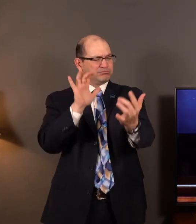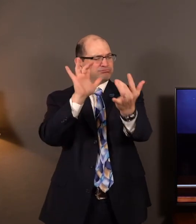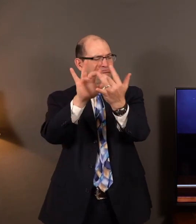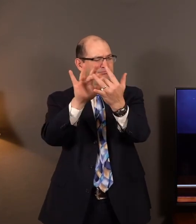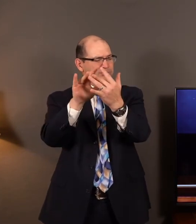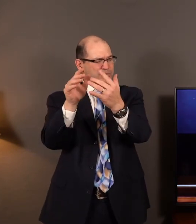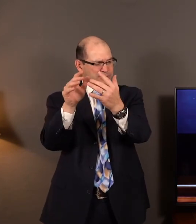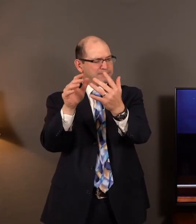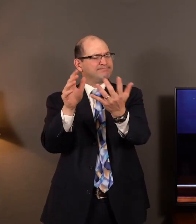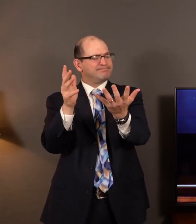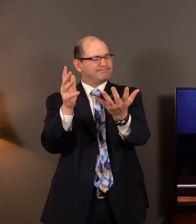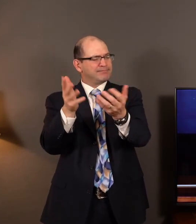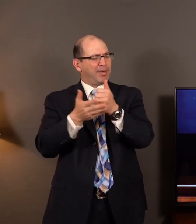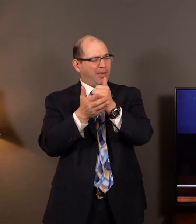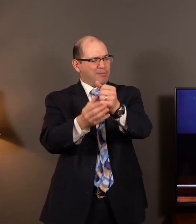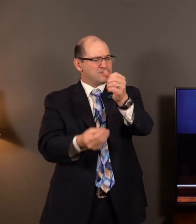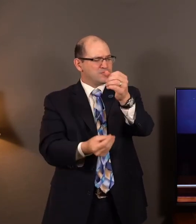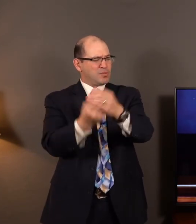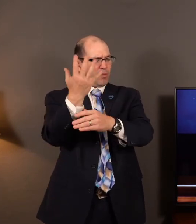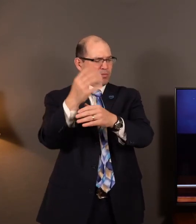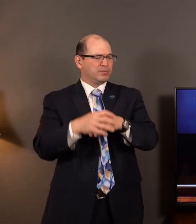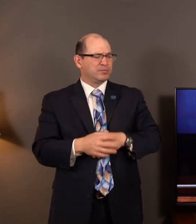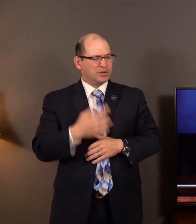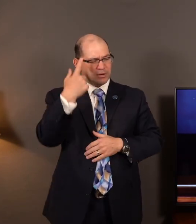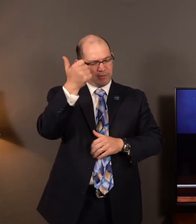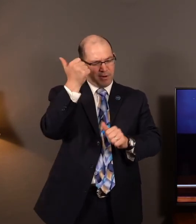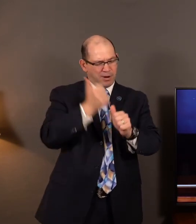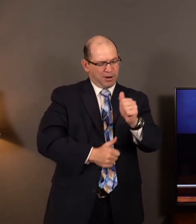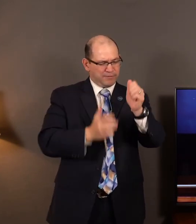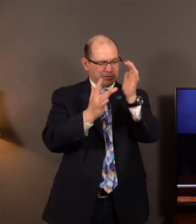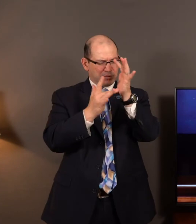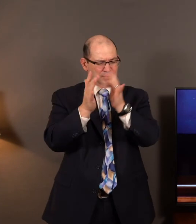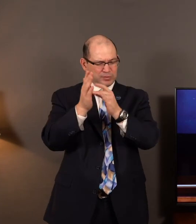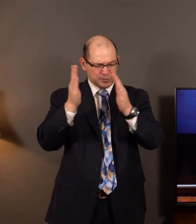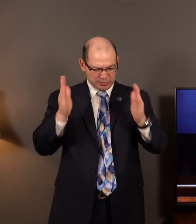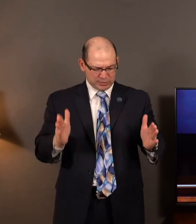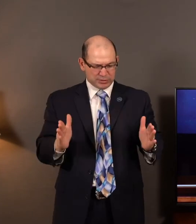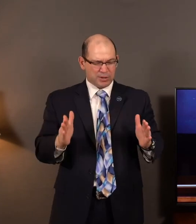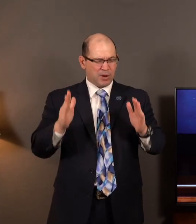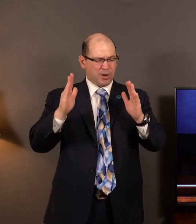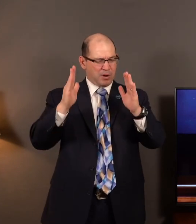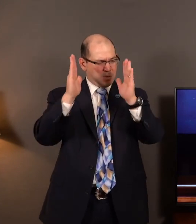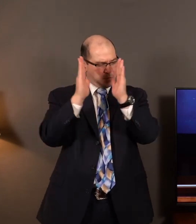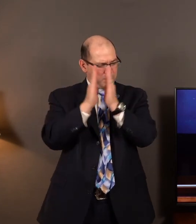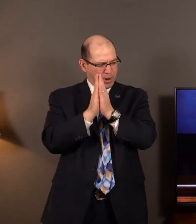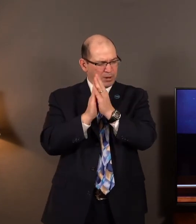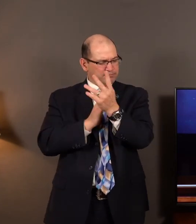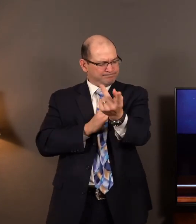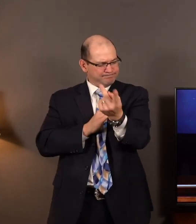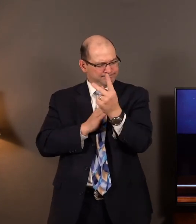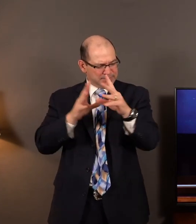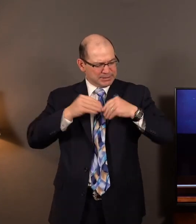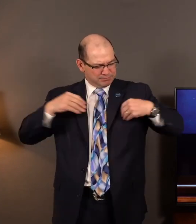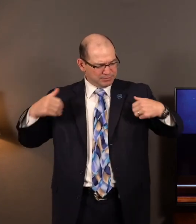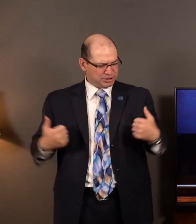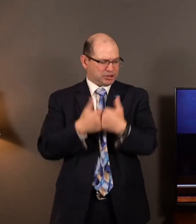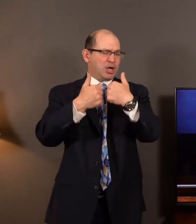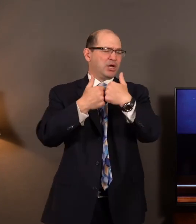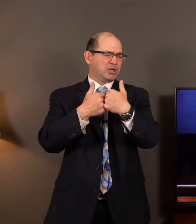follow up. And then for every believer tuning in tonight, I pray that we would receive the challenge of these four leprous